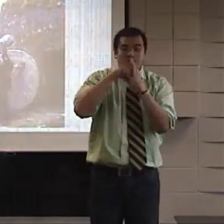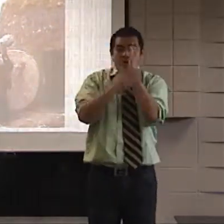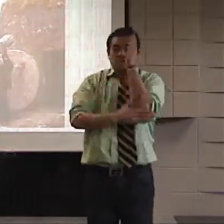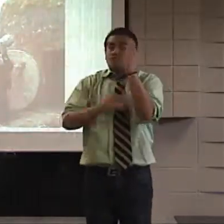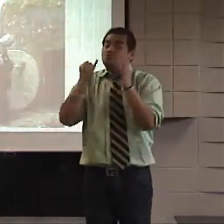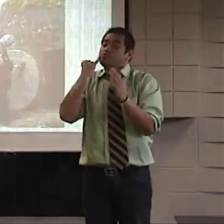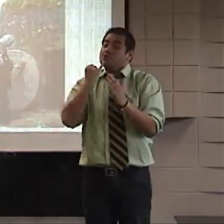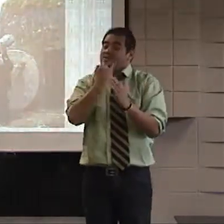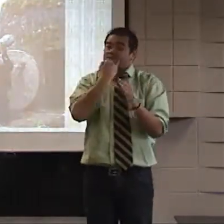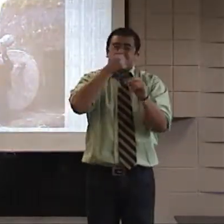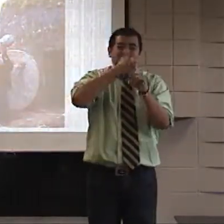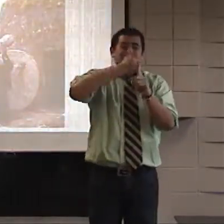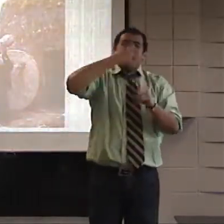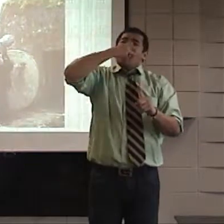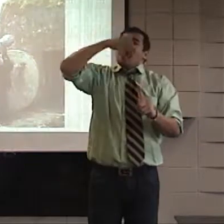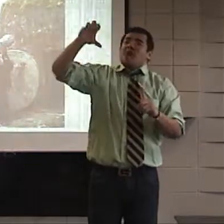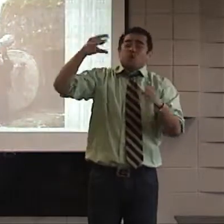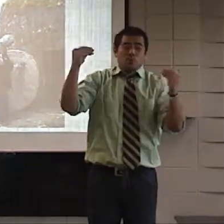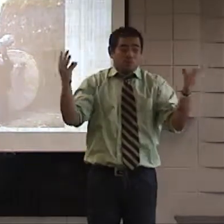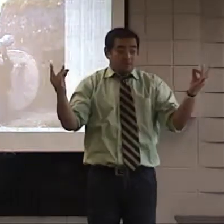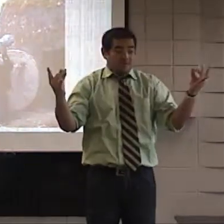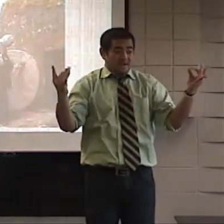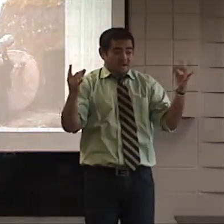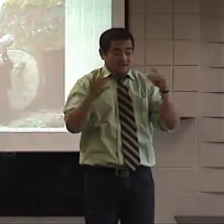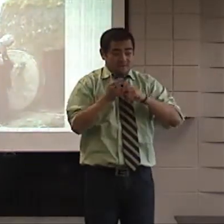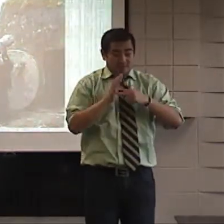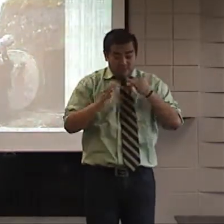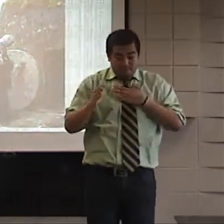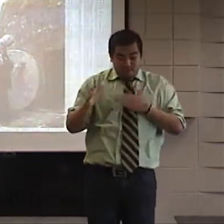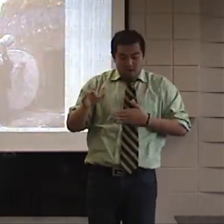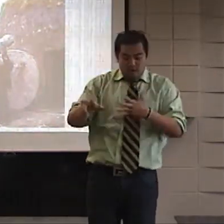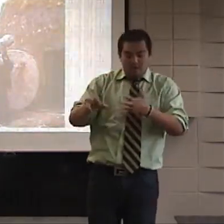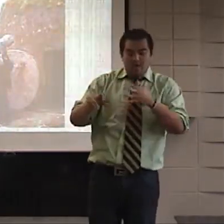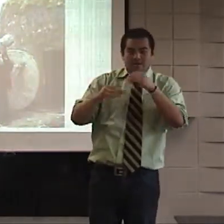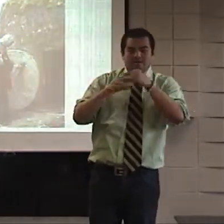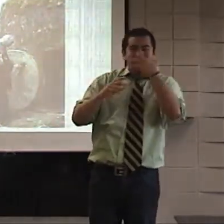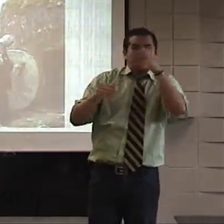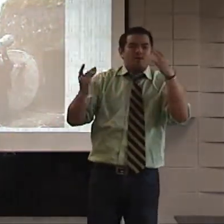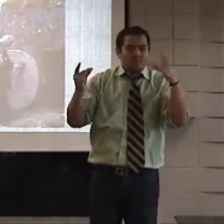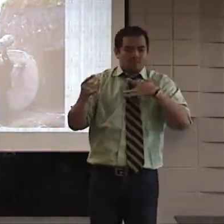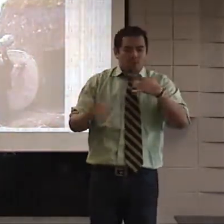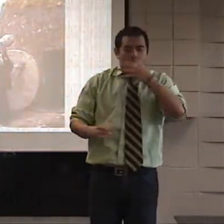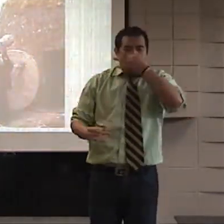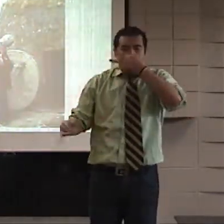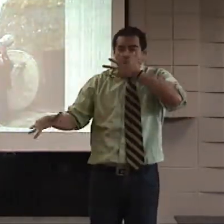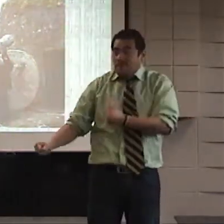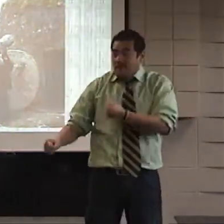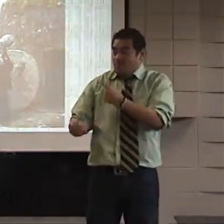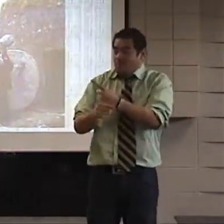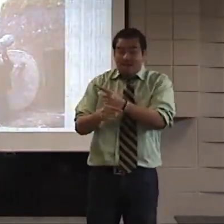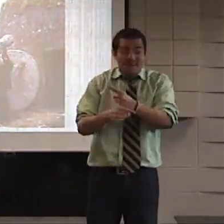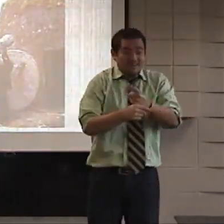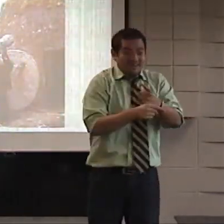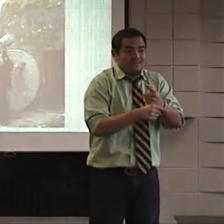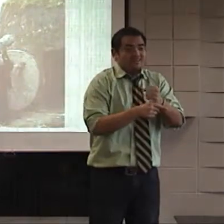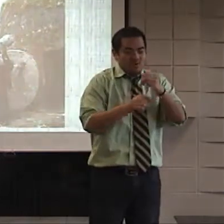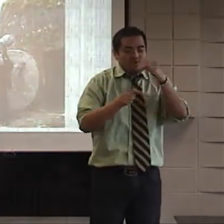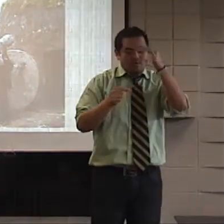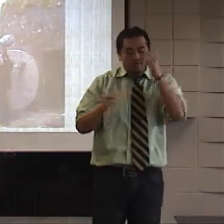That was the purpose of these spices and oils. Also, the secondary purpose was, being in a very hot climate, they wanted to preserve the